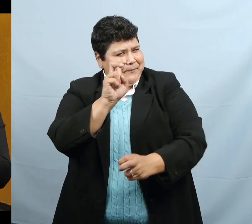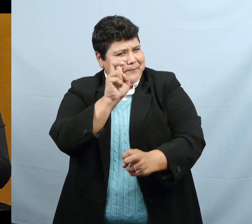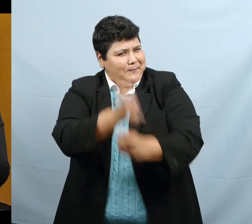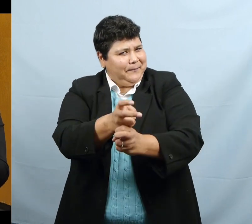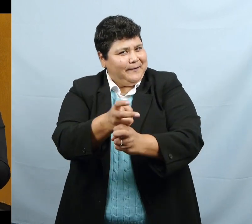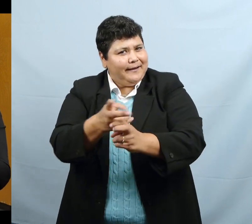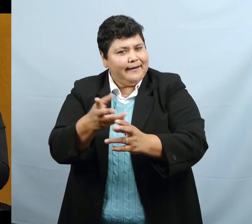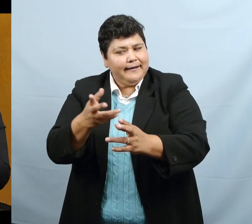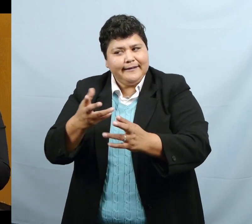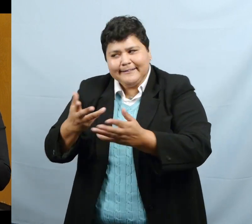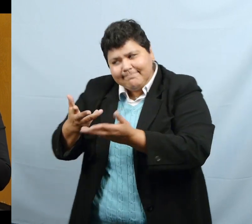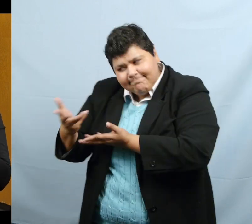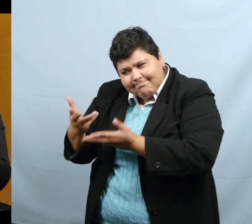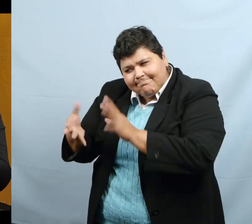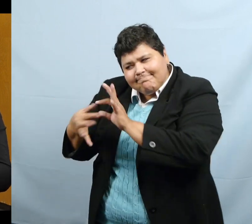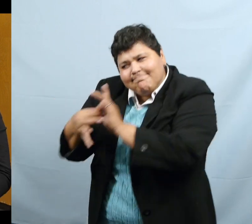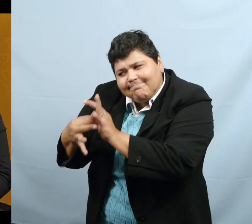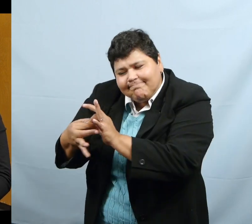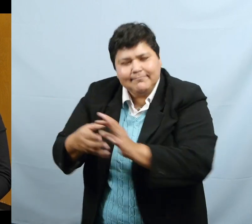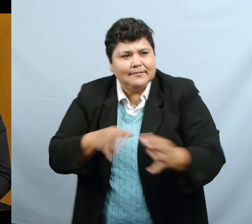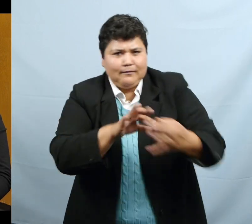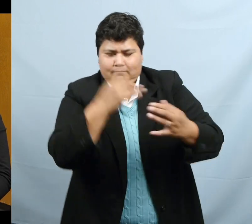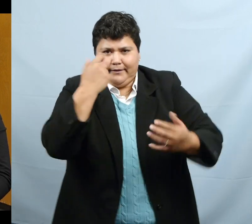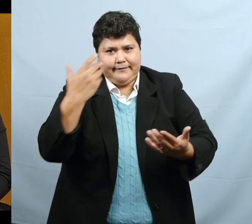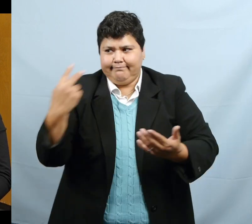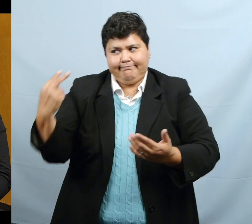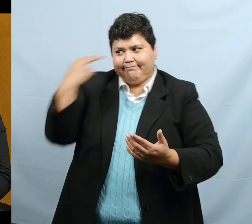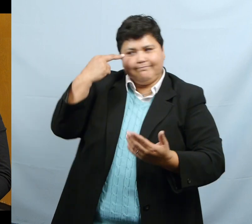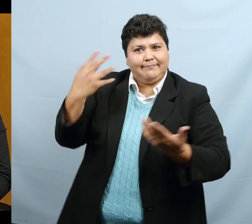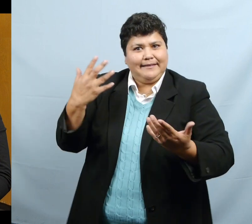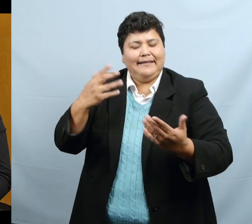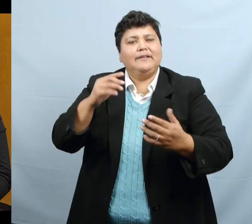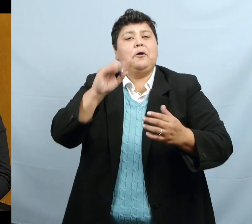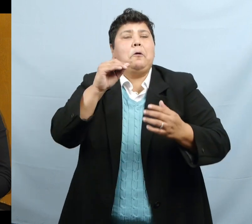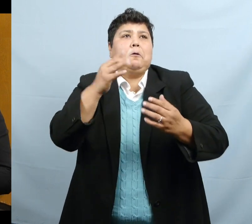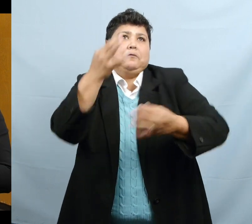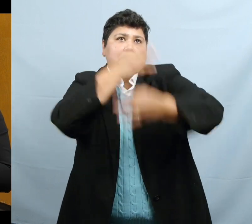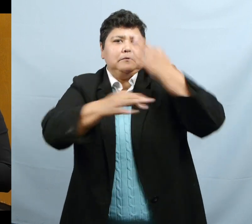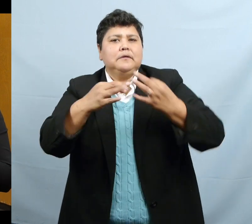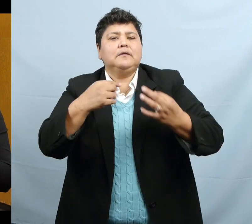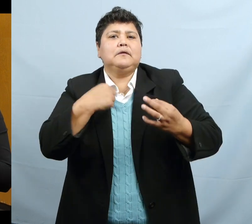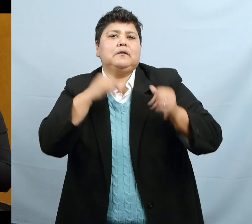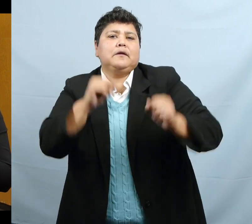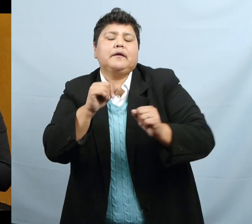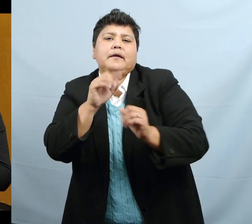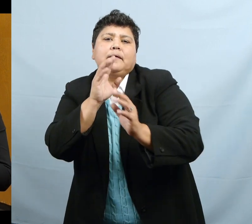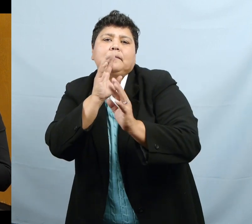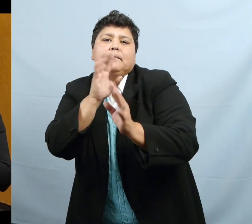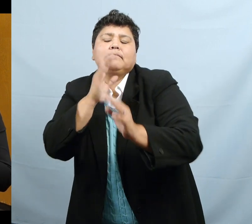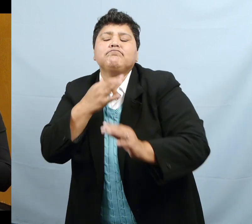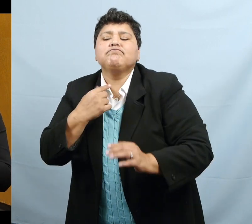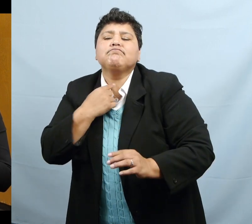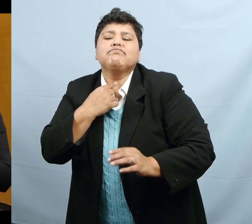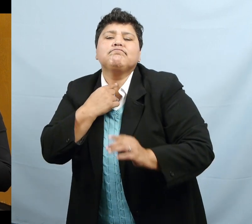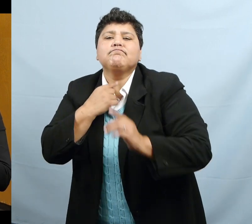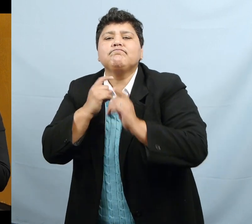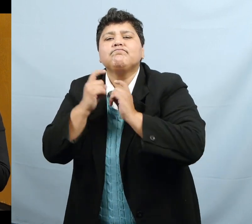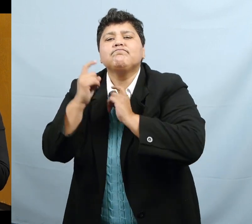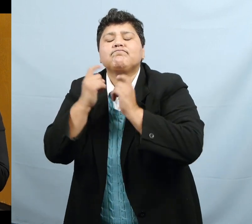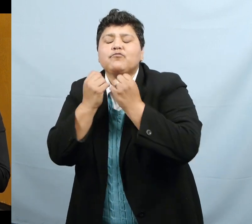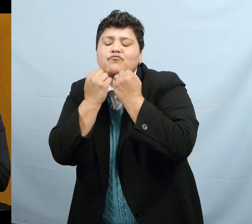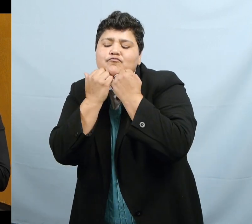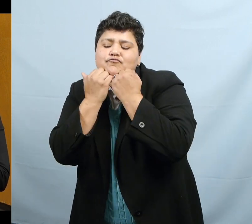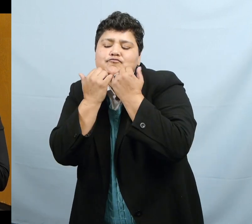I can, I don't know, be a little bit more warm with my expressions. To translate that warm, that sense of,